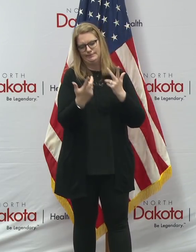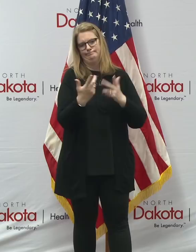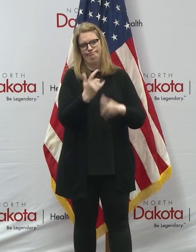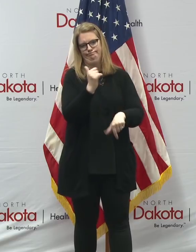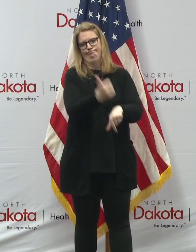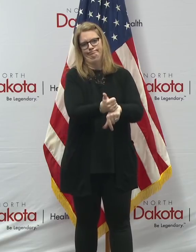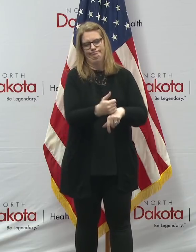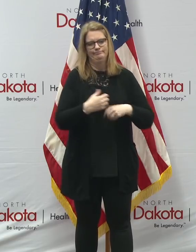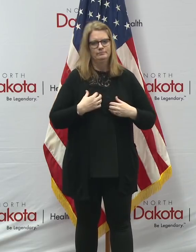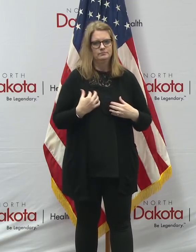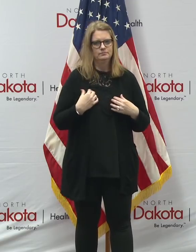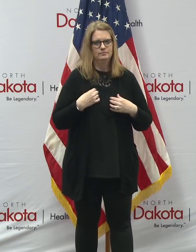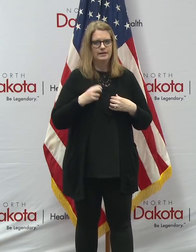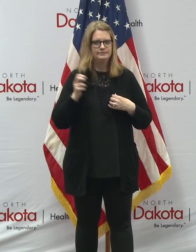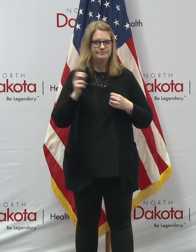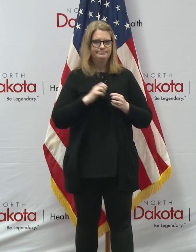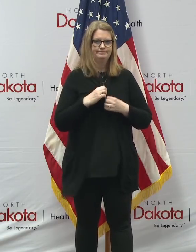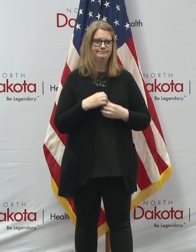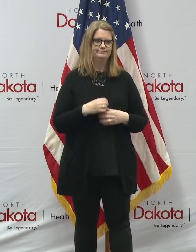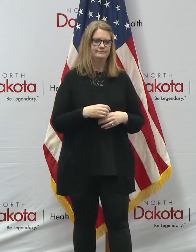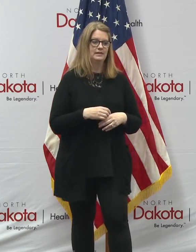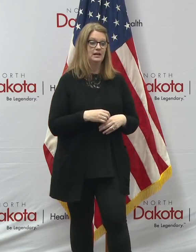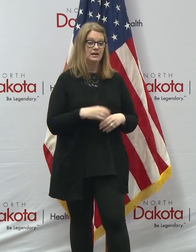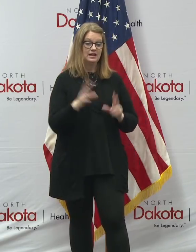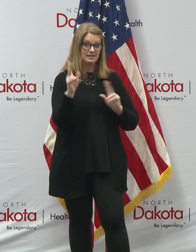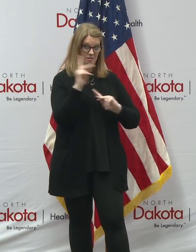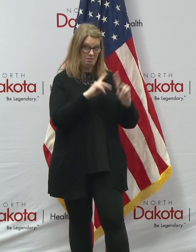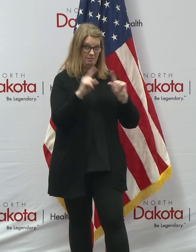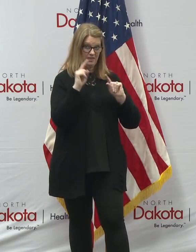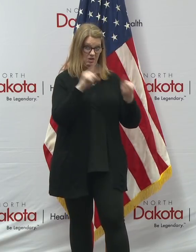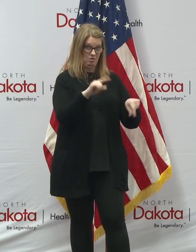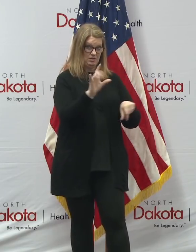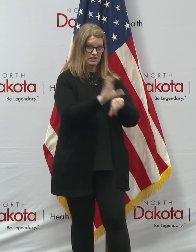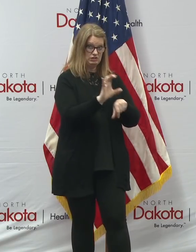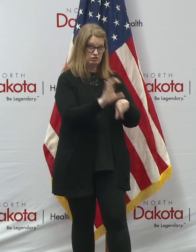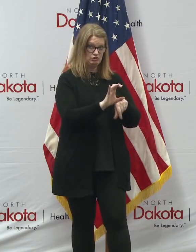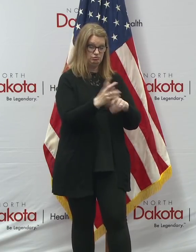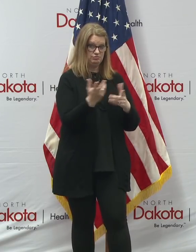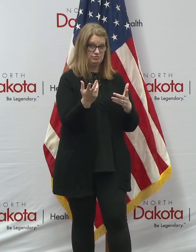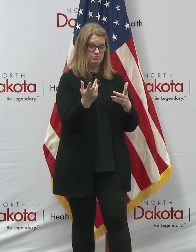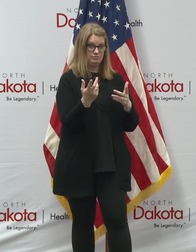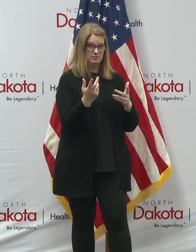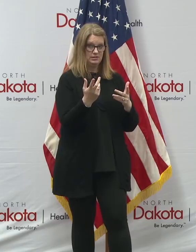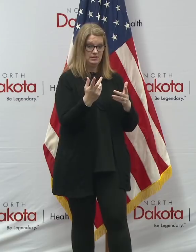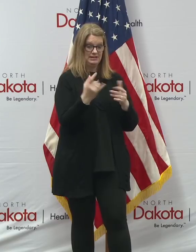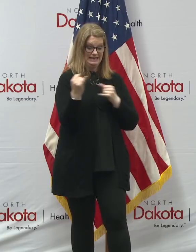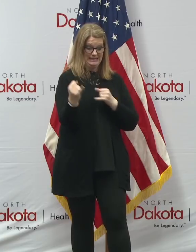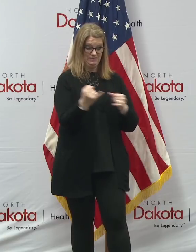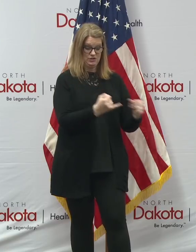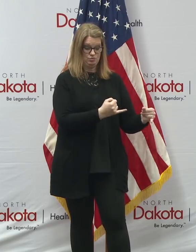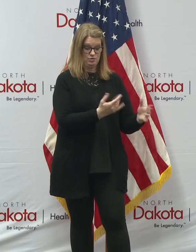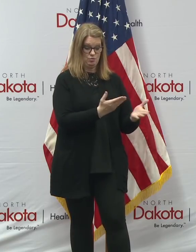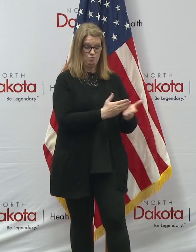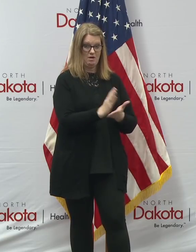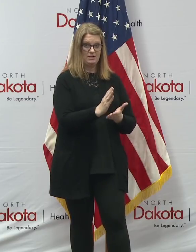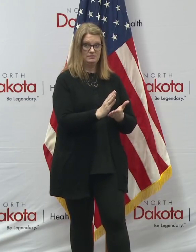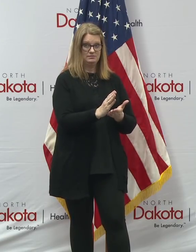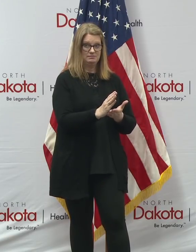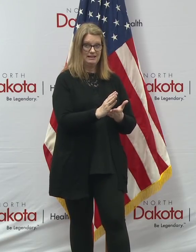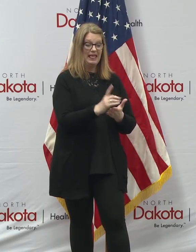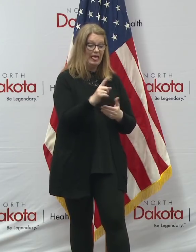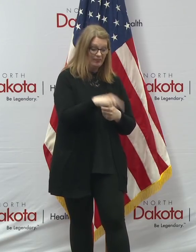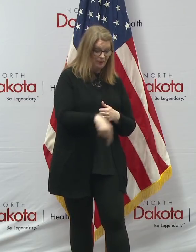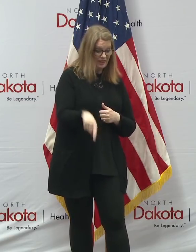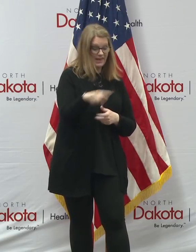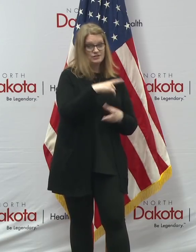individual that, you know, belongs to that, I would also, because of the individual rights of, in our country, each individual should make a decision about